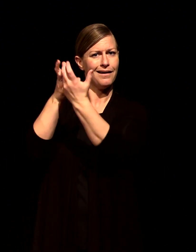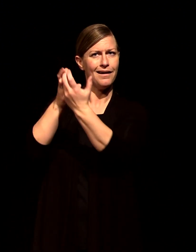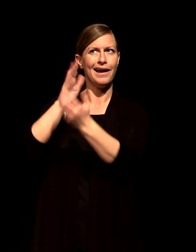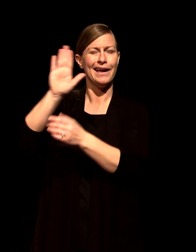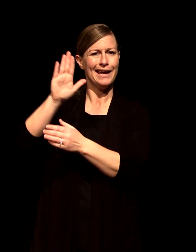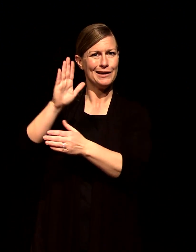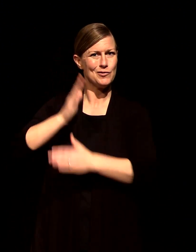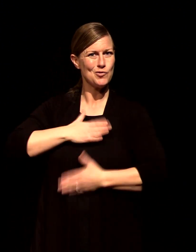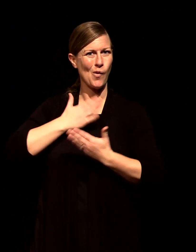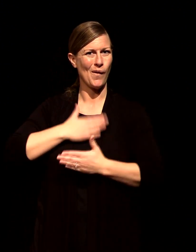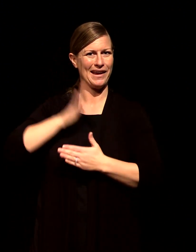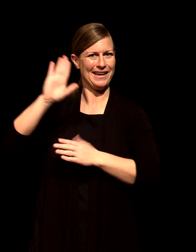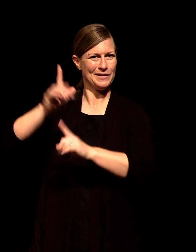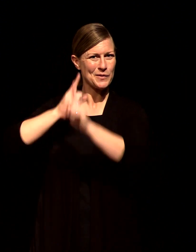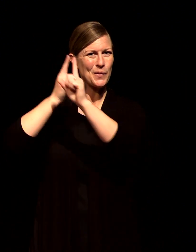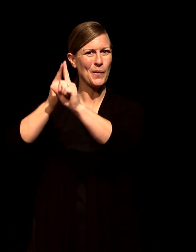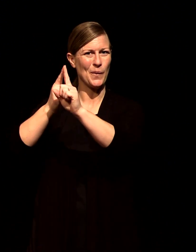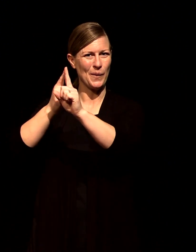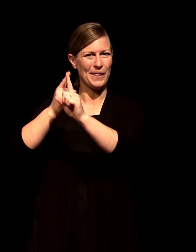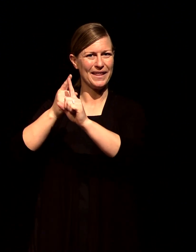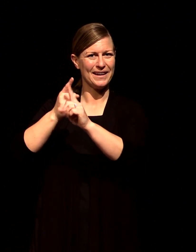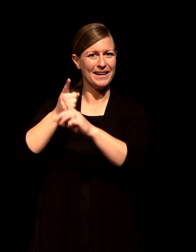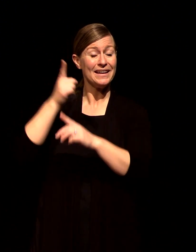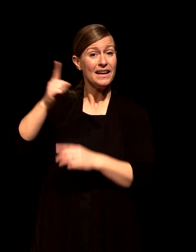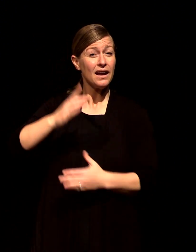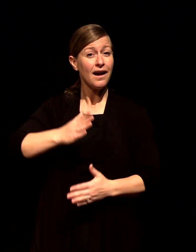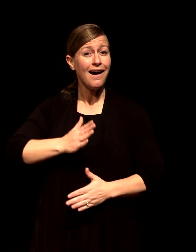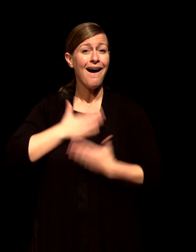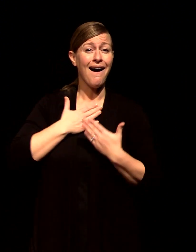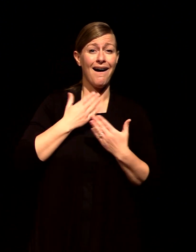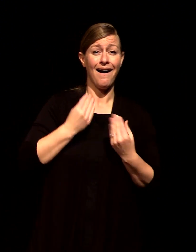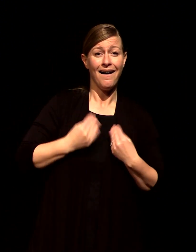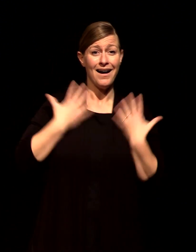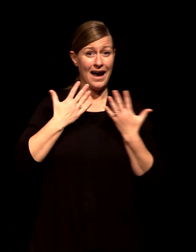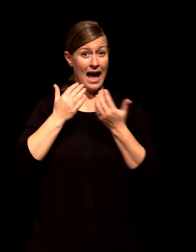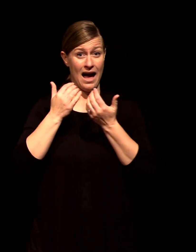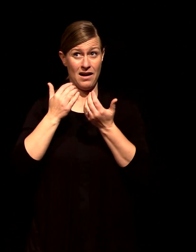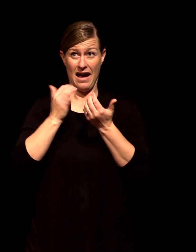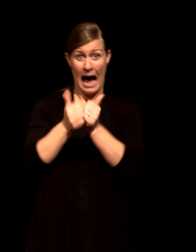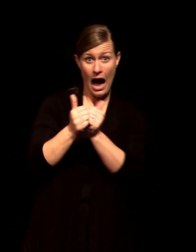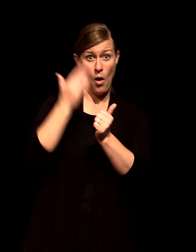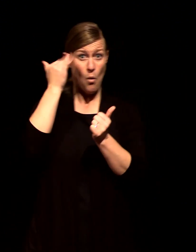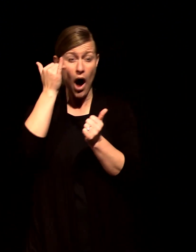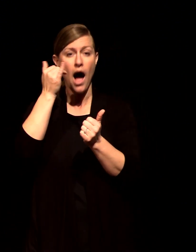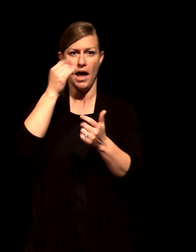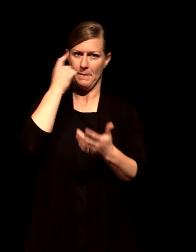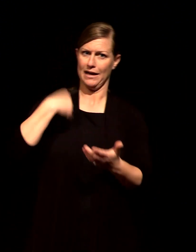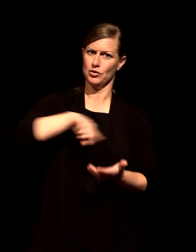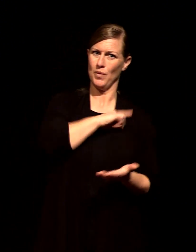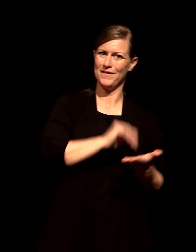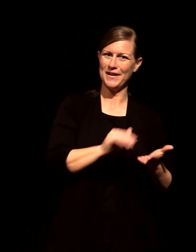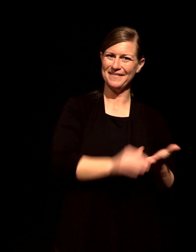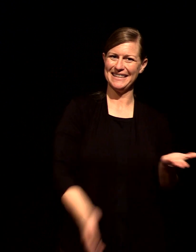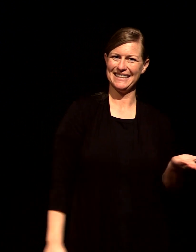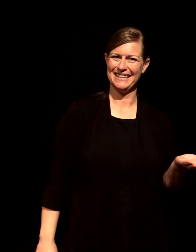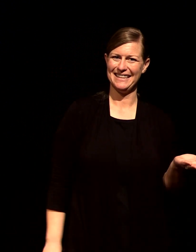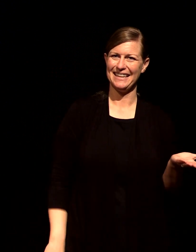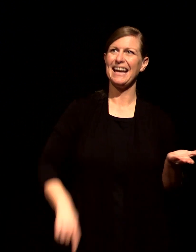a forgiven us a restored us is the joy that was awaiting Jesus when we're forgiven when we're